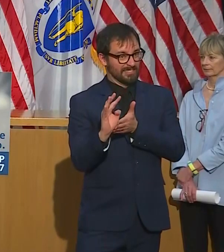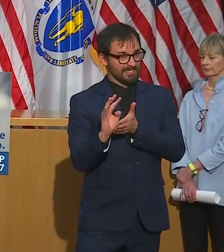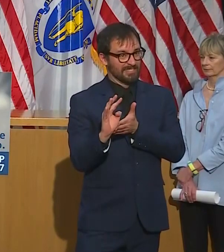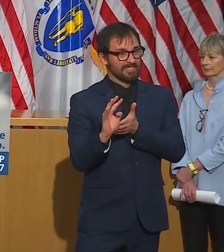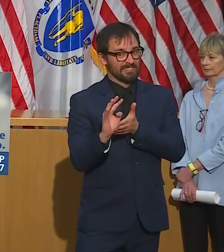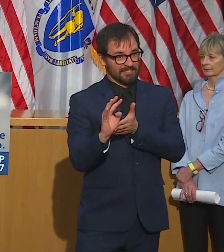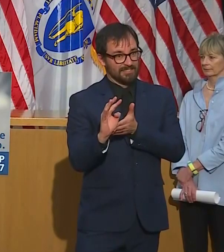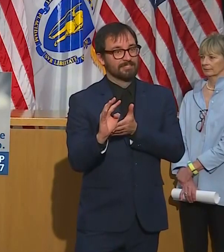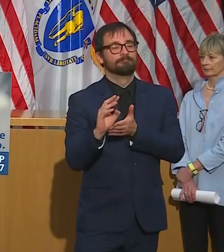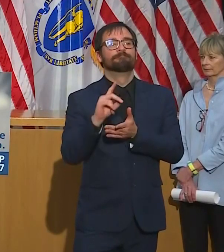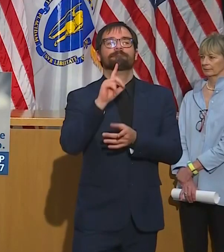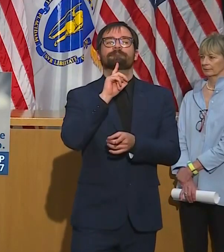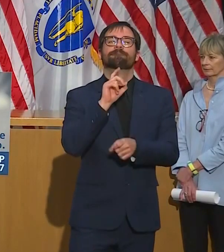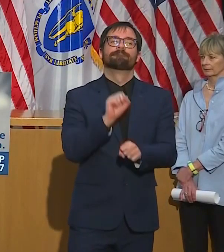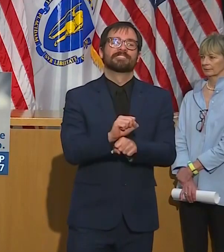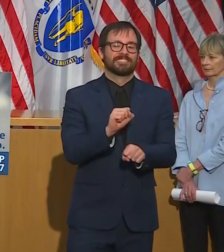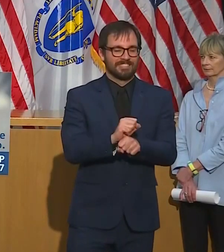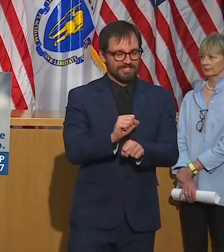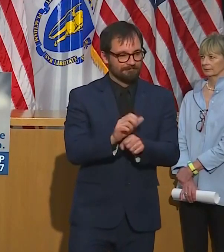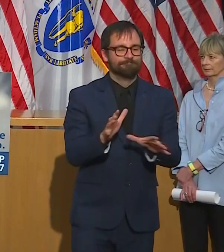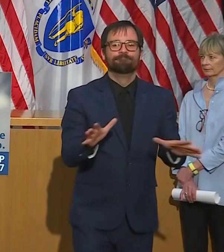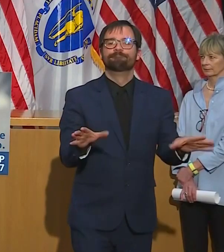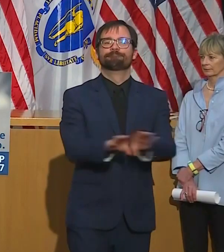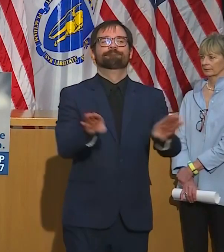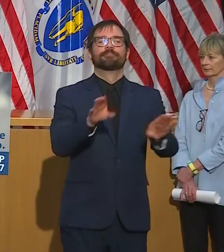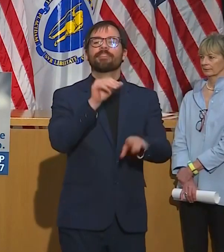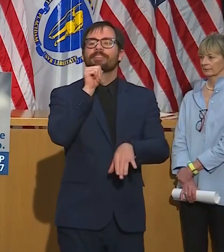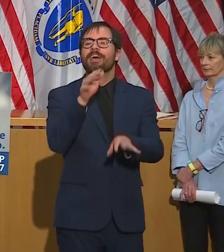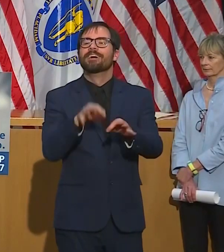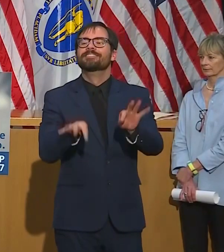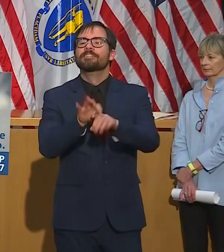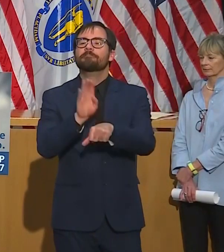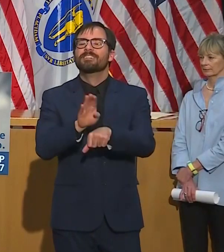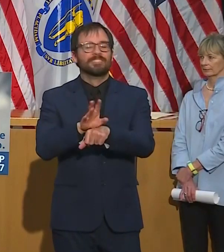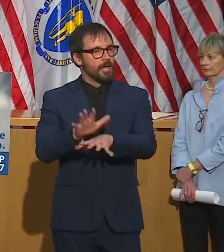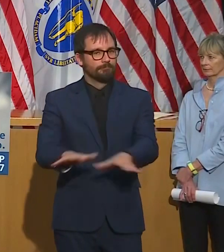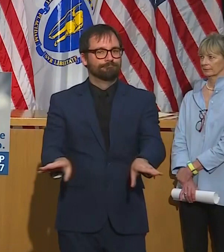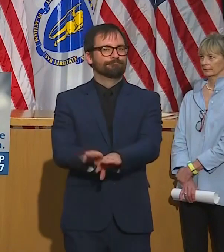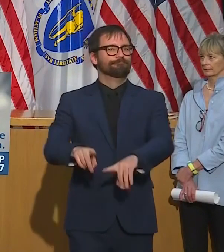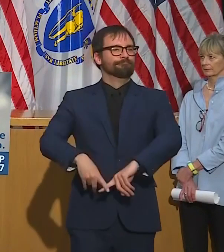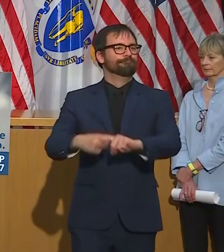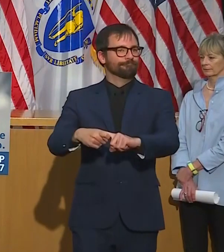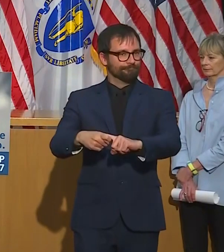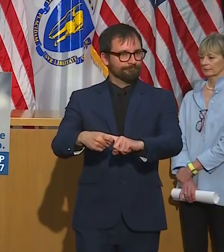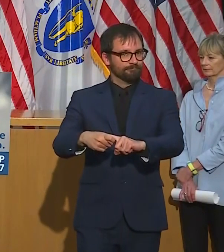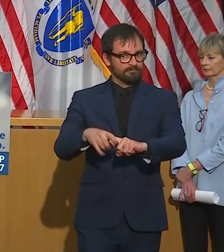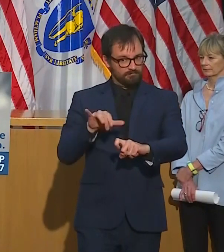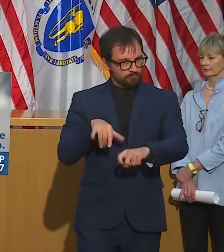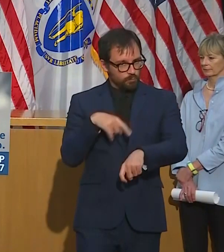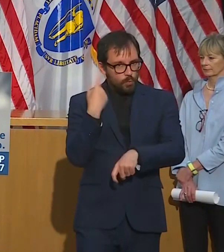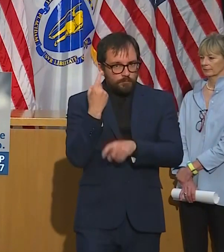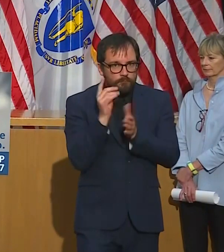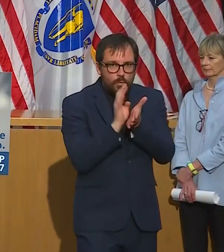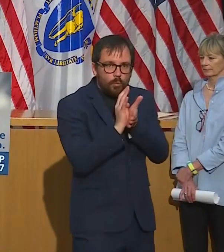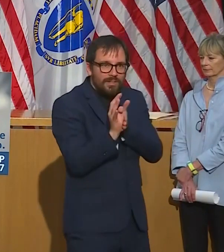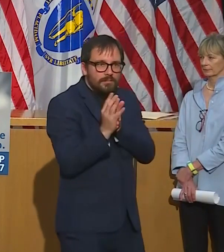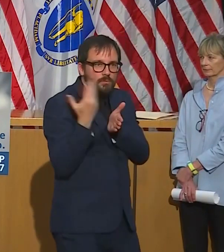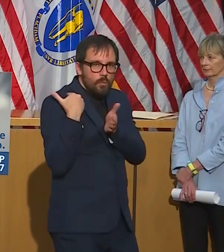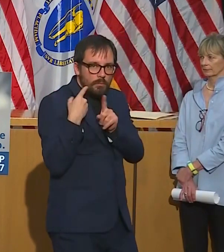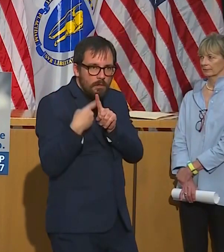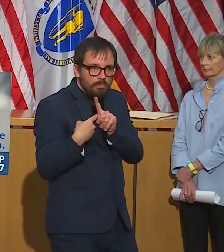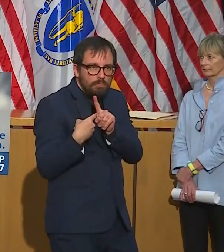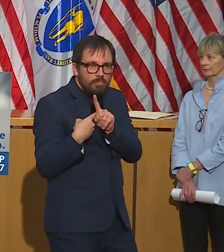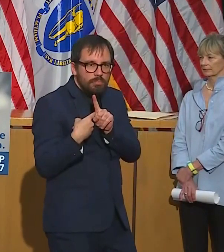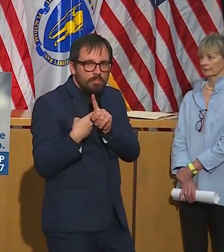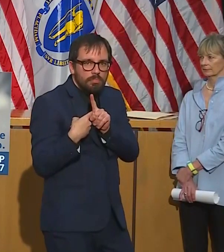longer than that and I'm sure that's true for many of the folks who've been in the middle of it from the beginning and I know